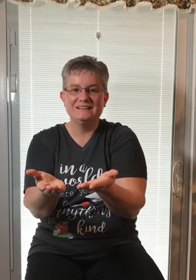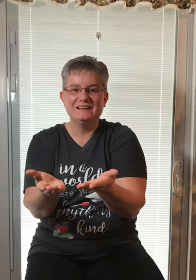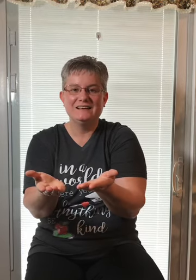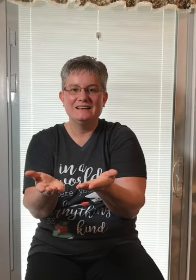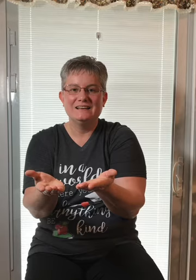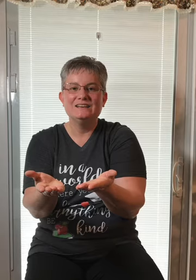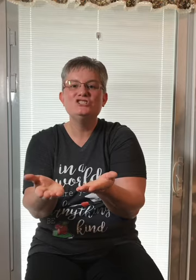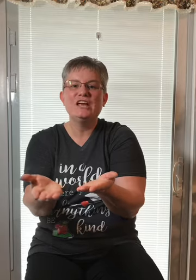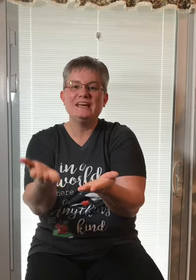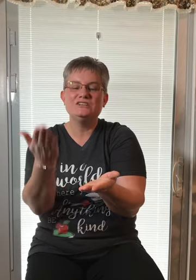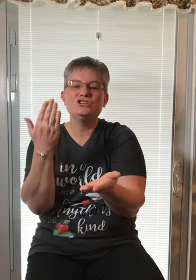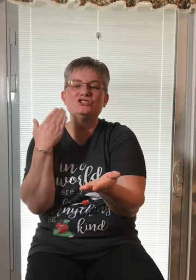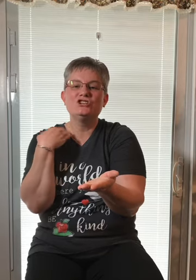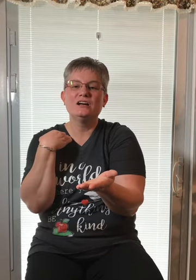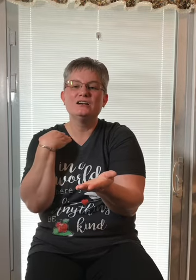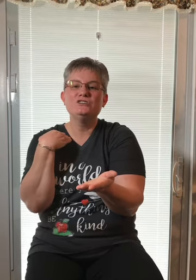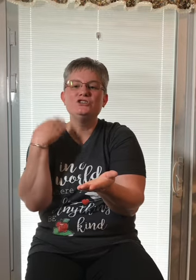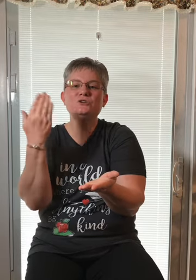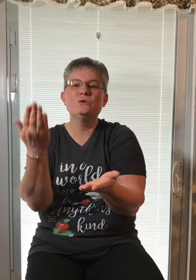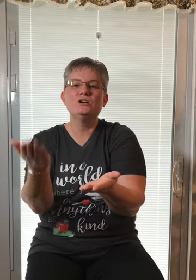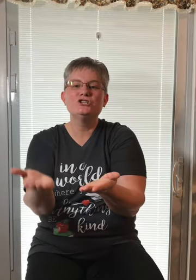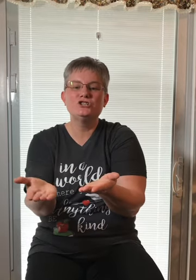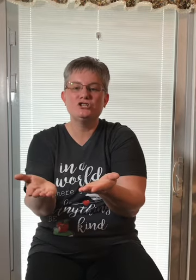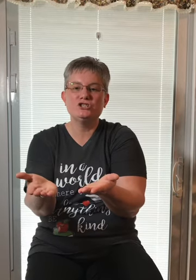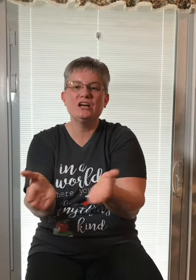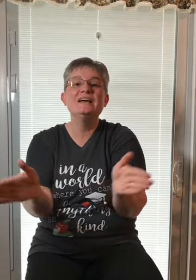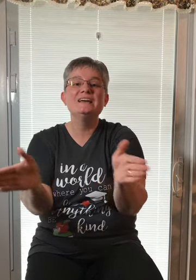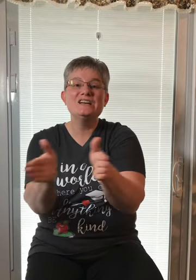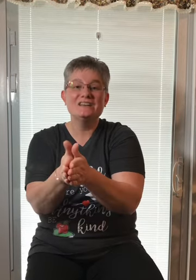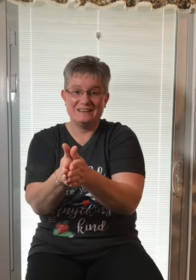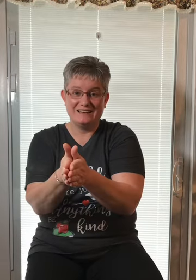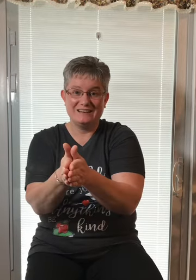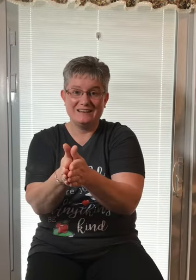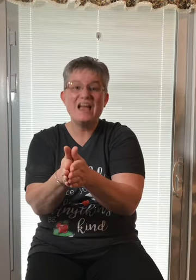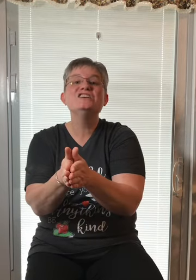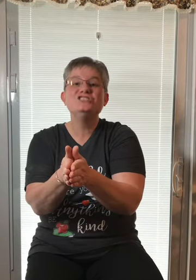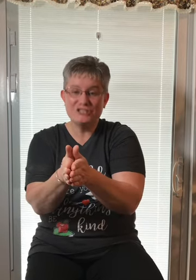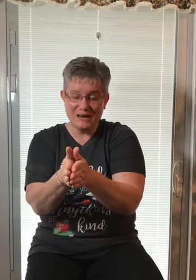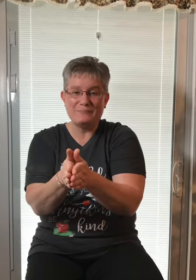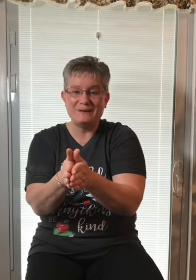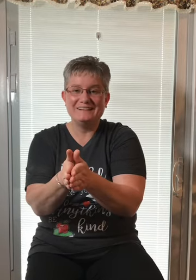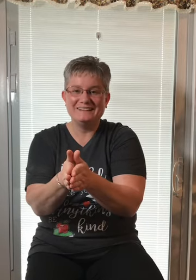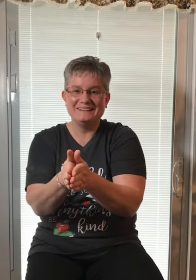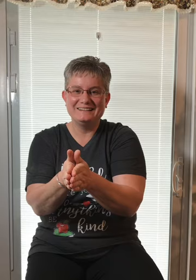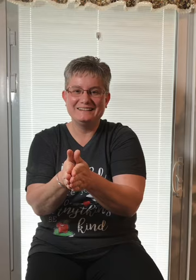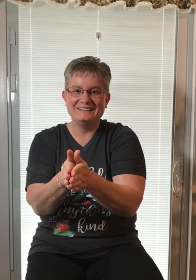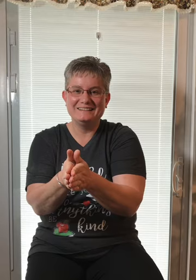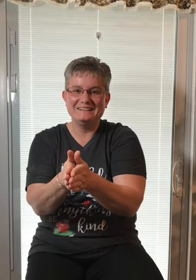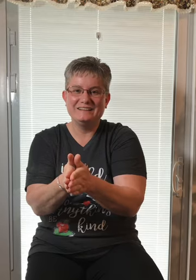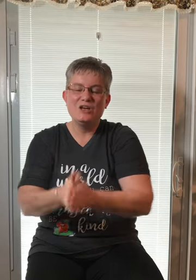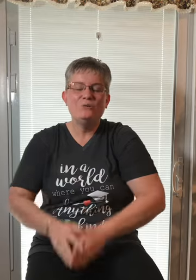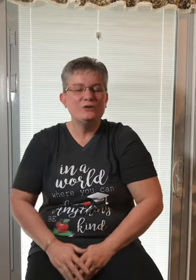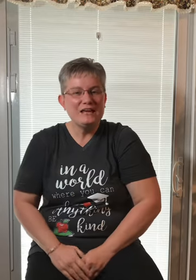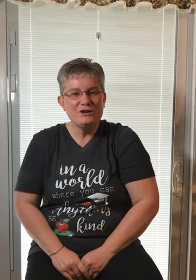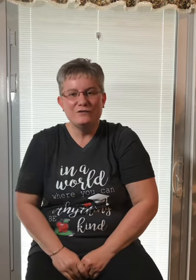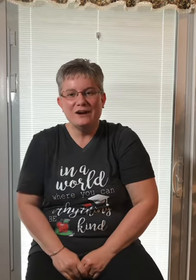Change ch to sh. Ship. Well thank you for